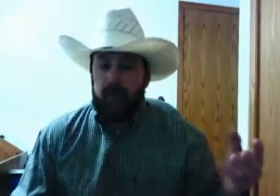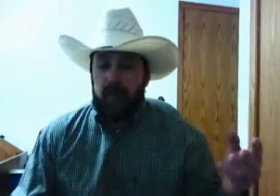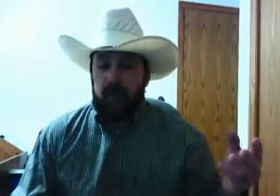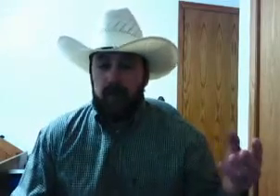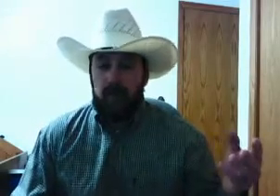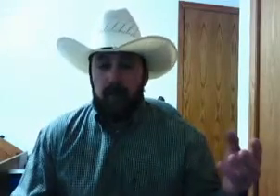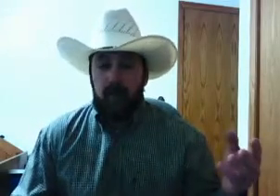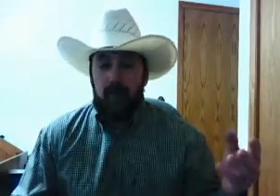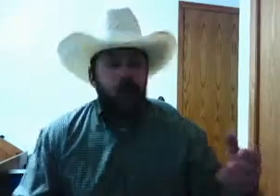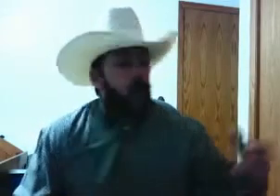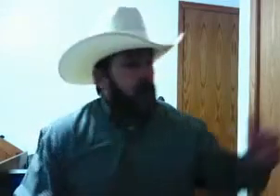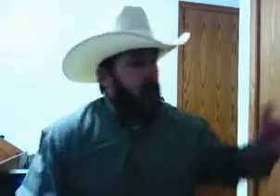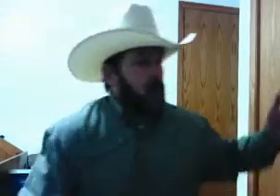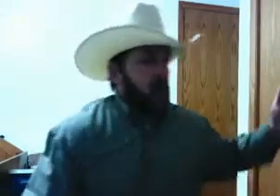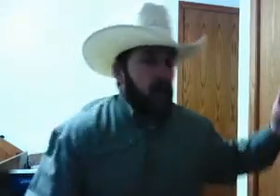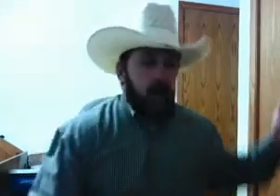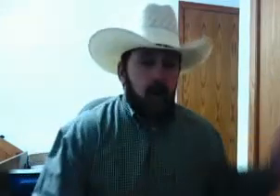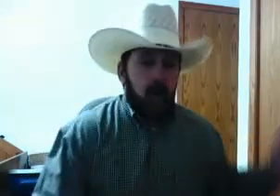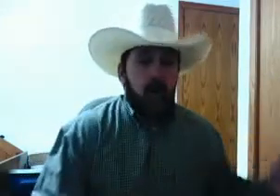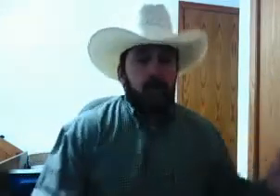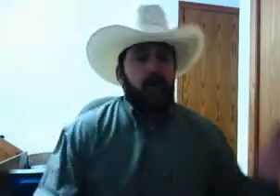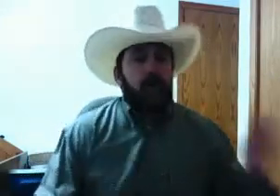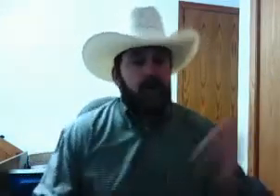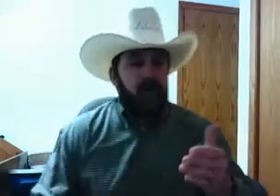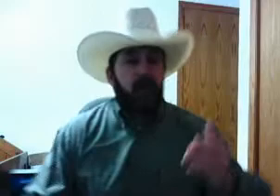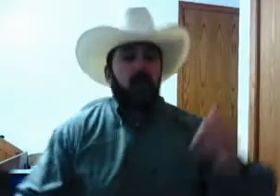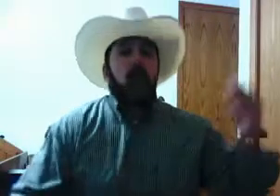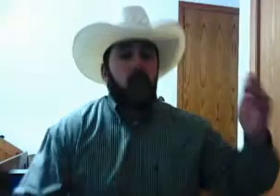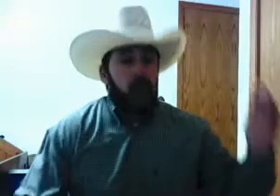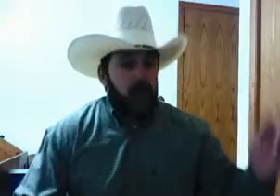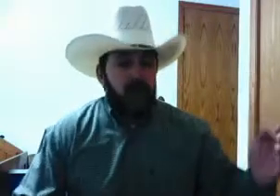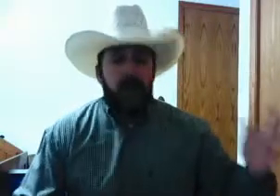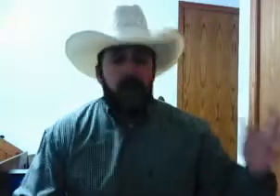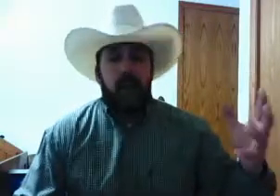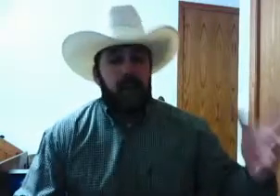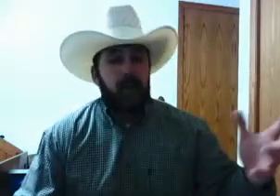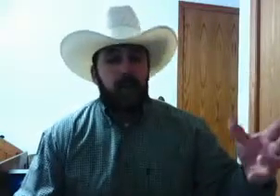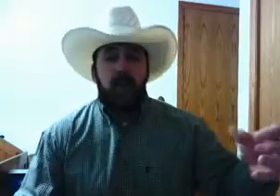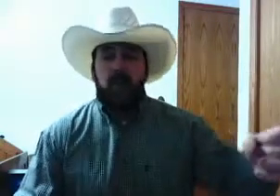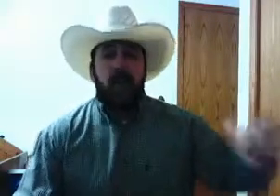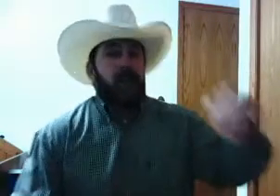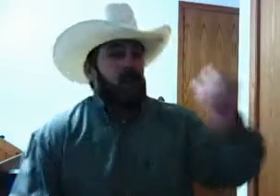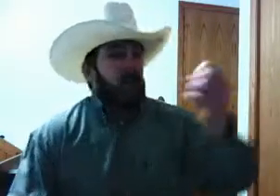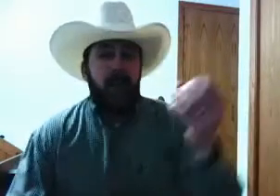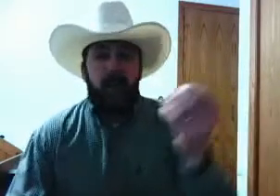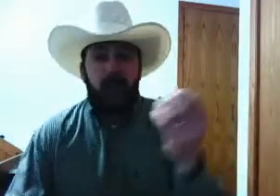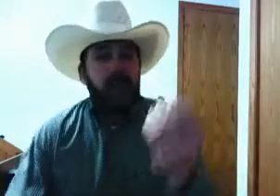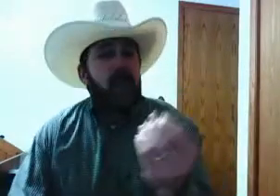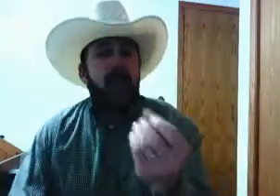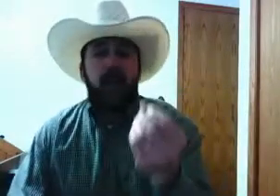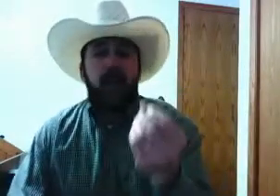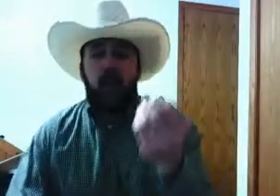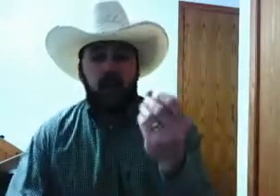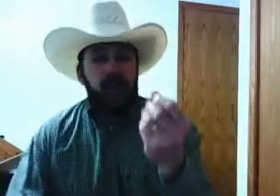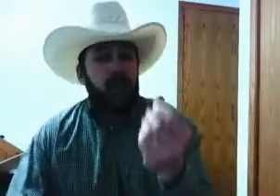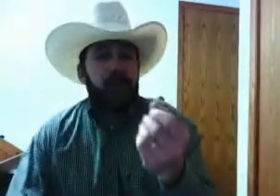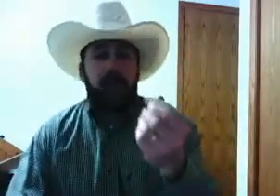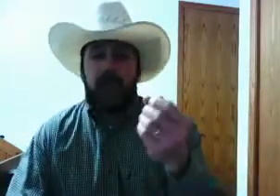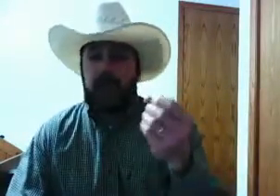whenever I hear a congressman, a senator, or the president, any of them, try to speak like they are something that's supposed